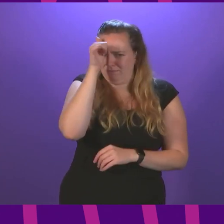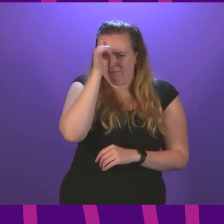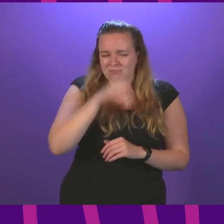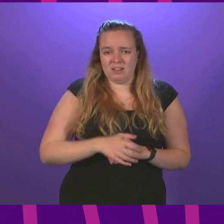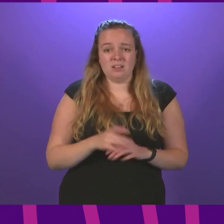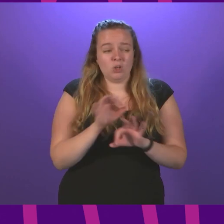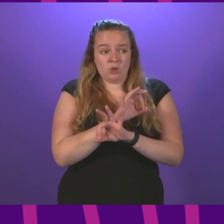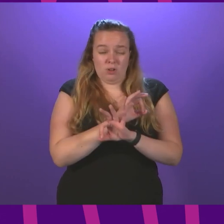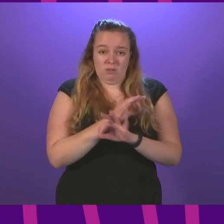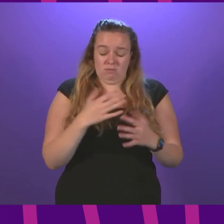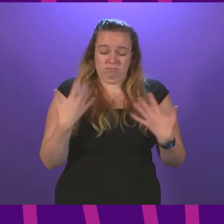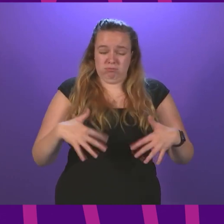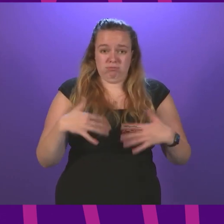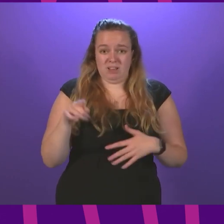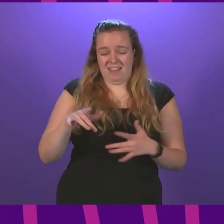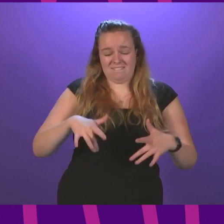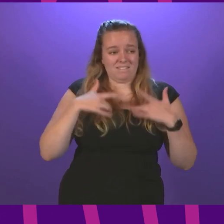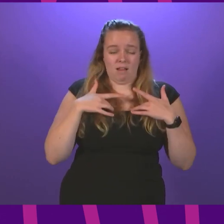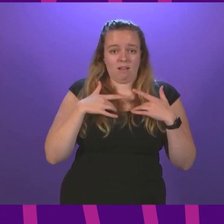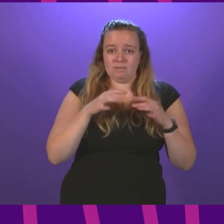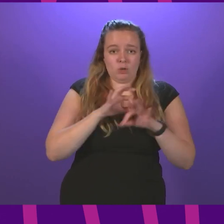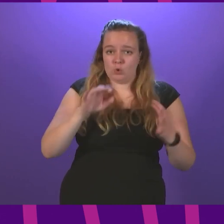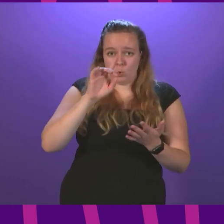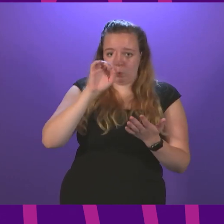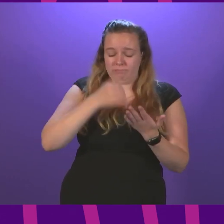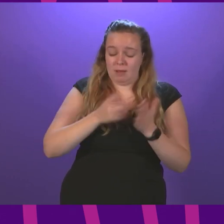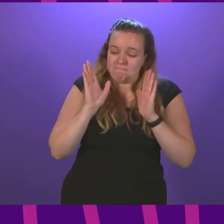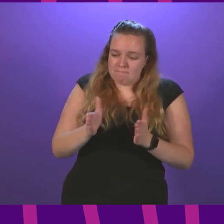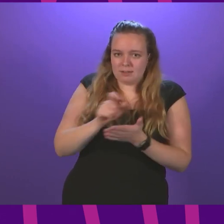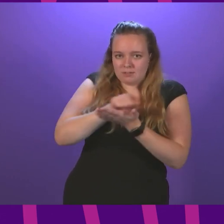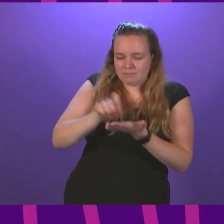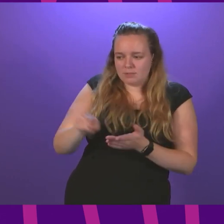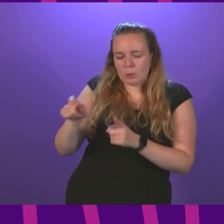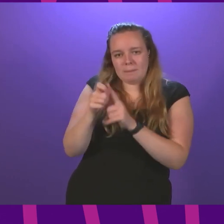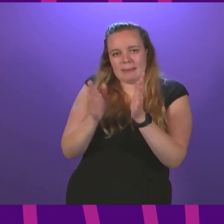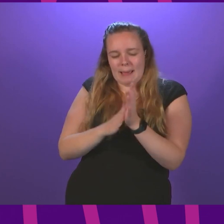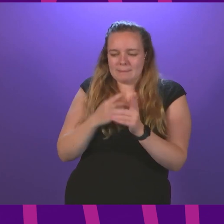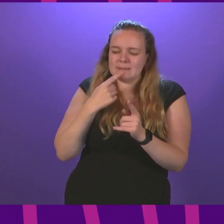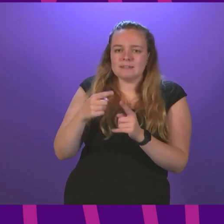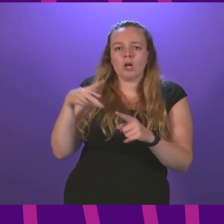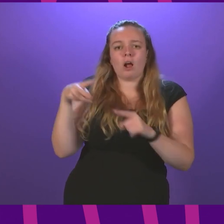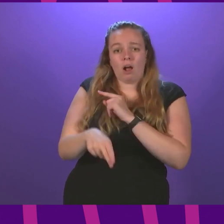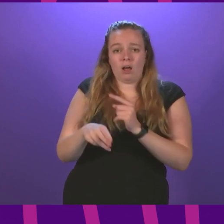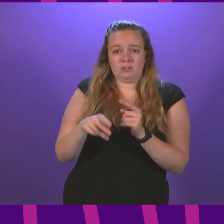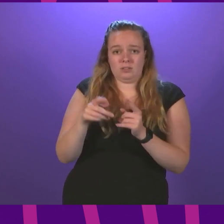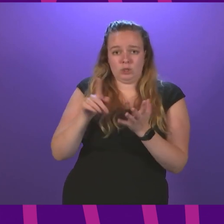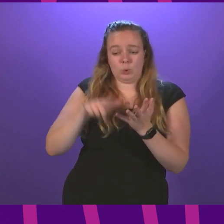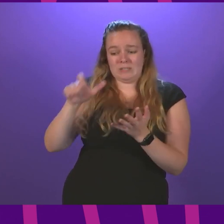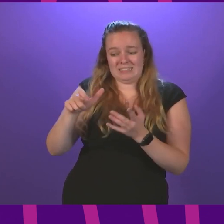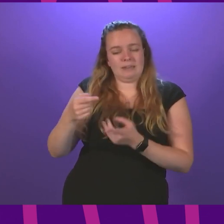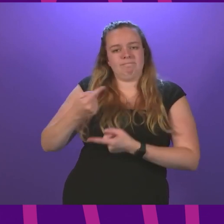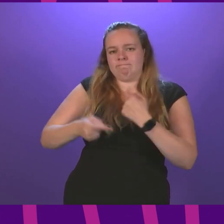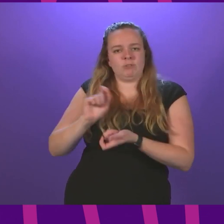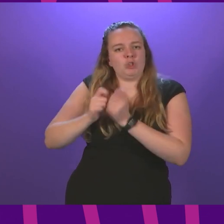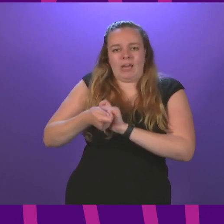It's no wonder that he felt he had no choice but to write to the Prime Minister, calling for the cut to universal credit to be reversed, while noting